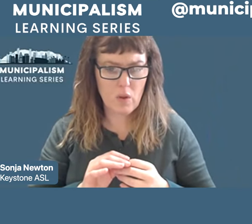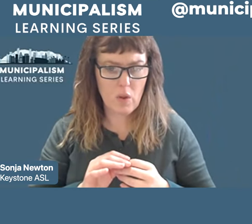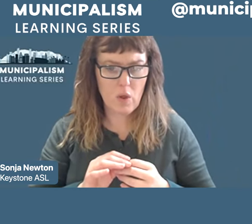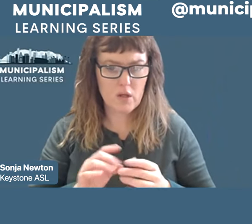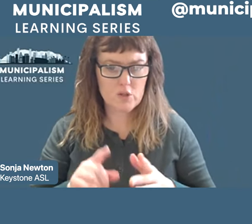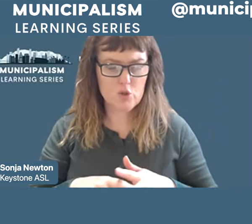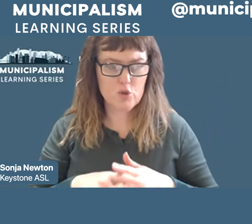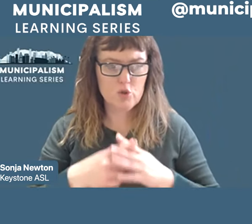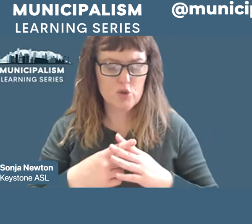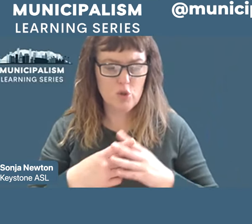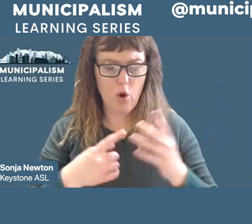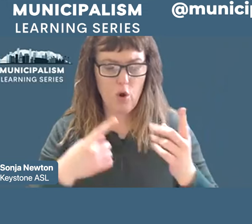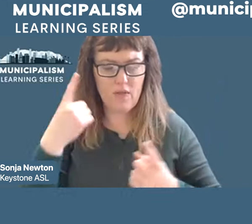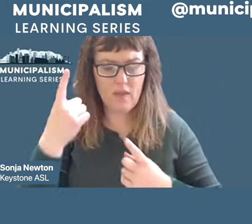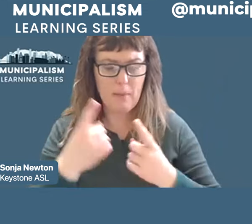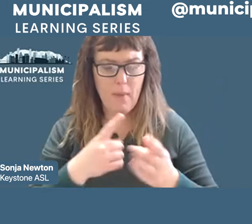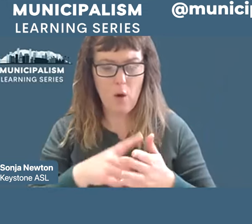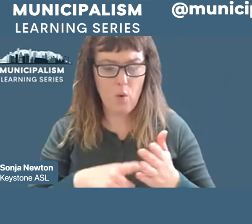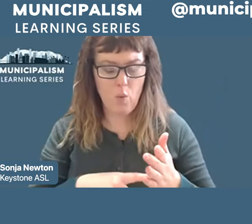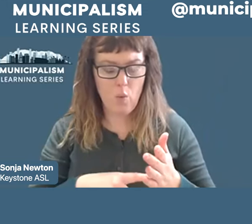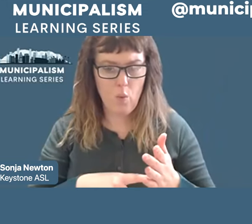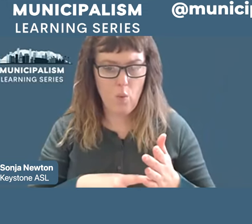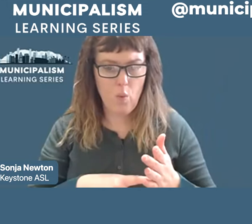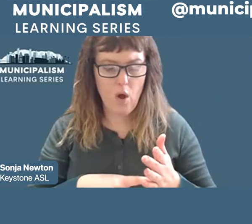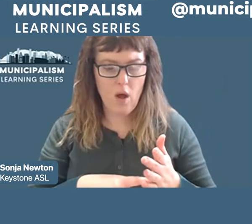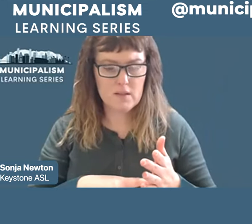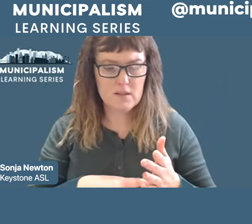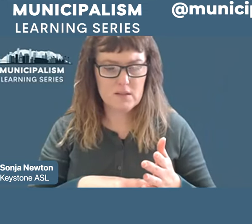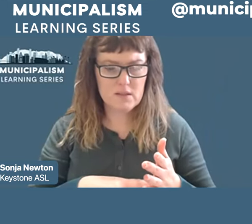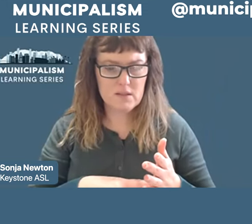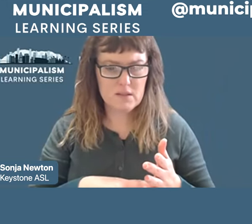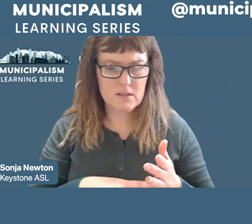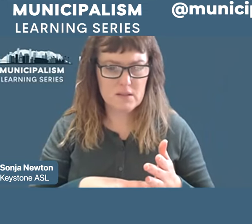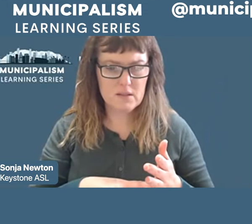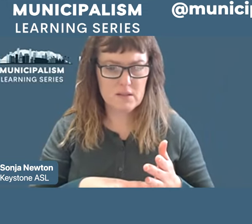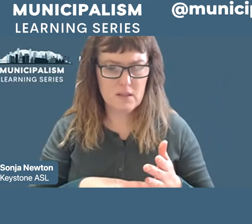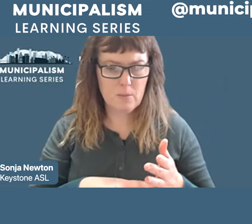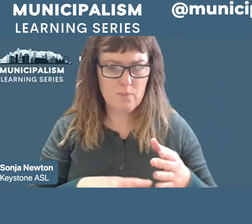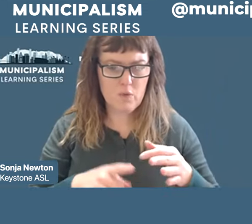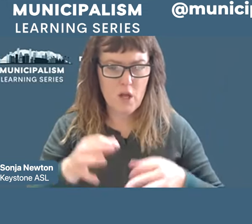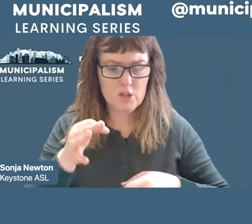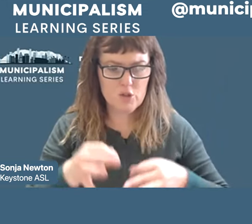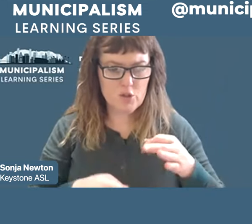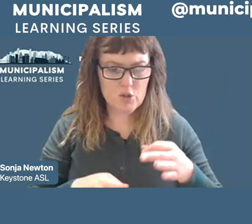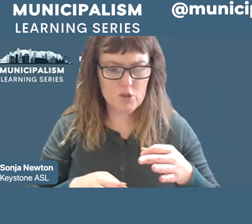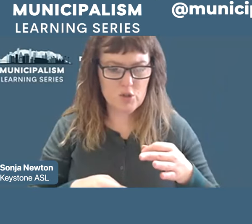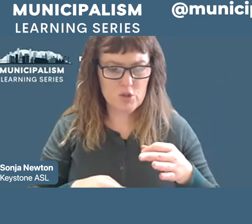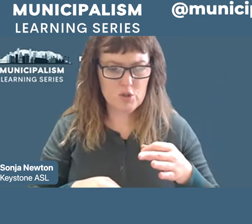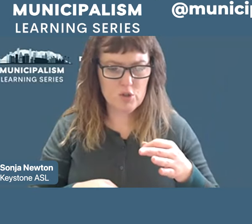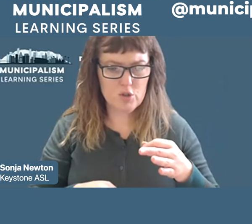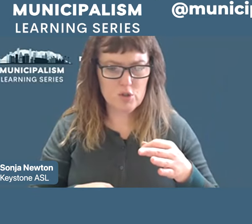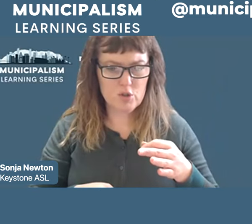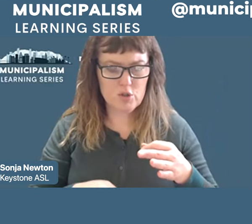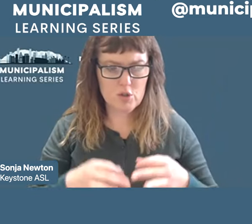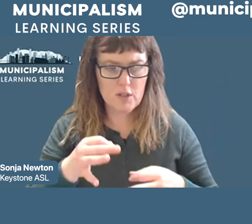just transition looks like for Richmond in terms of when Chevron close